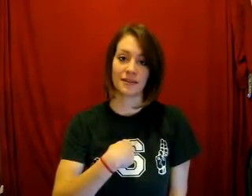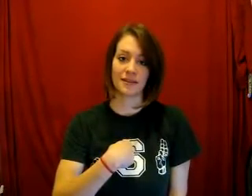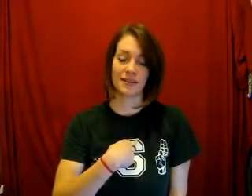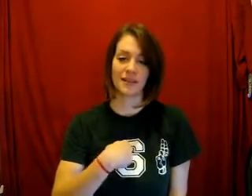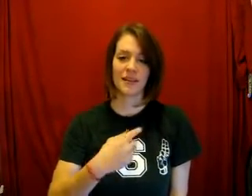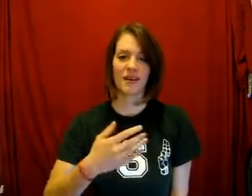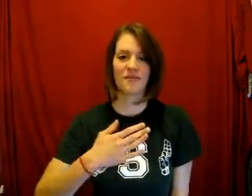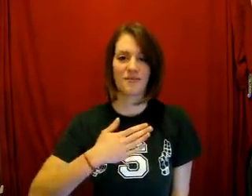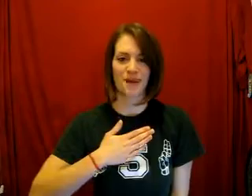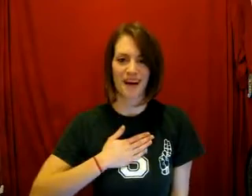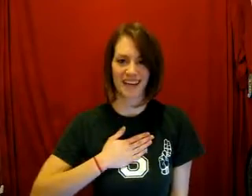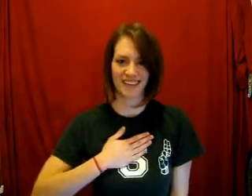My.